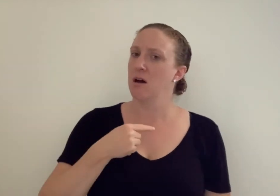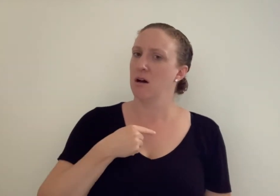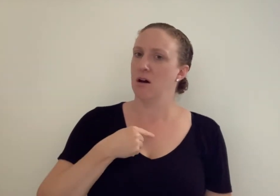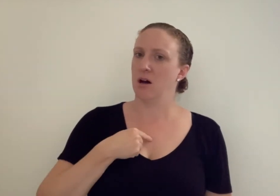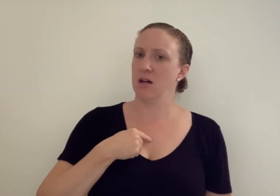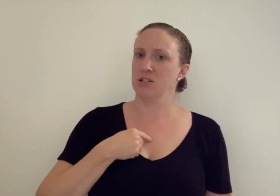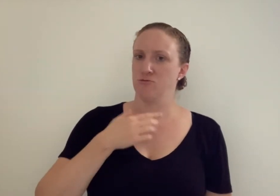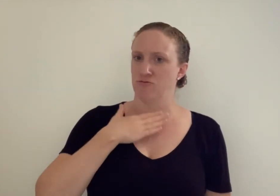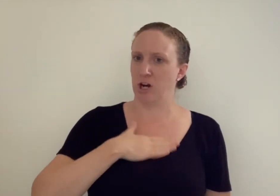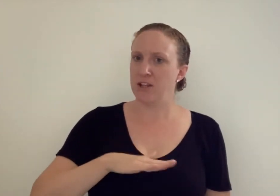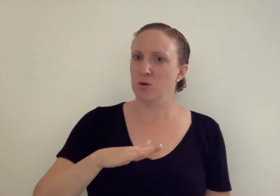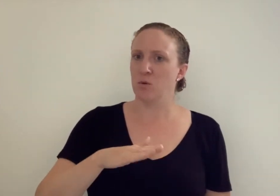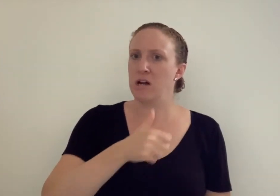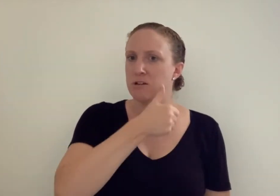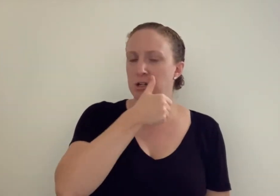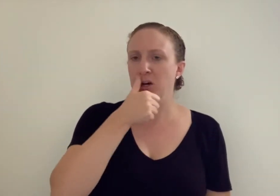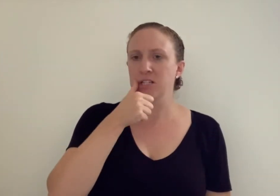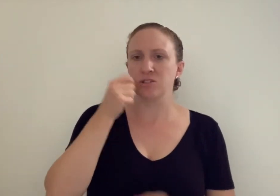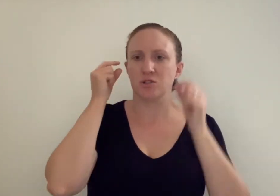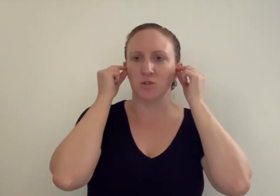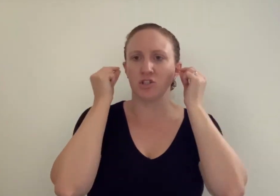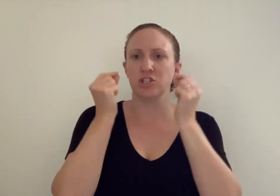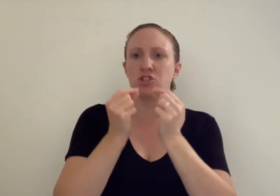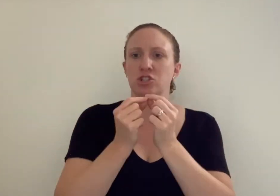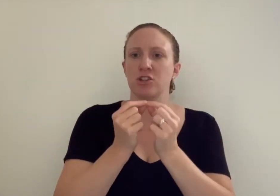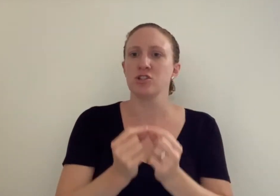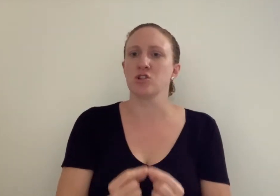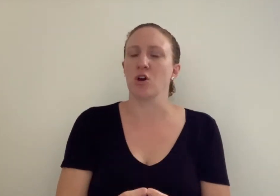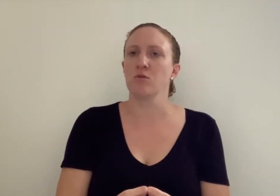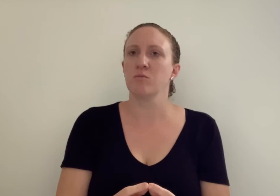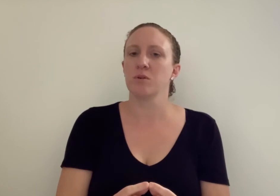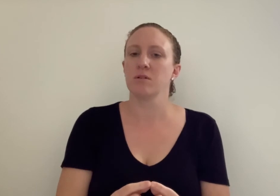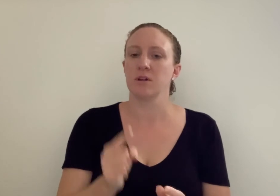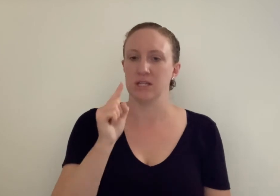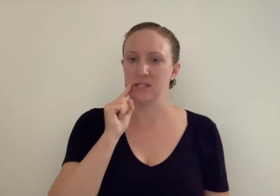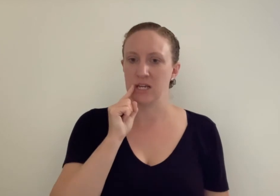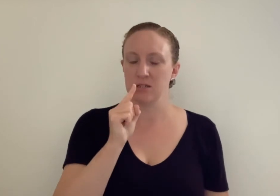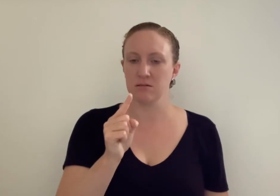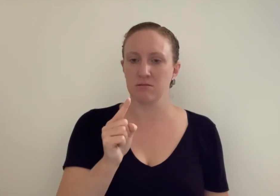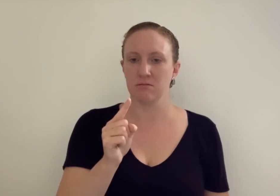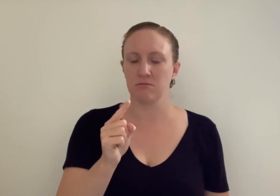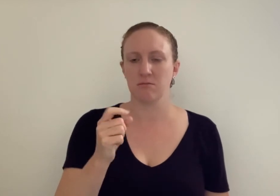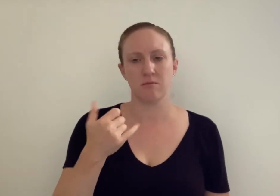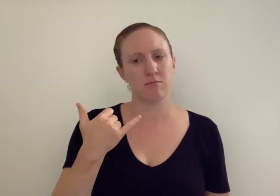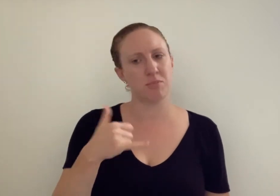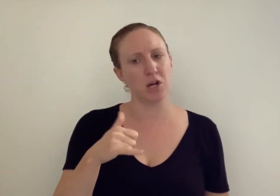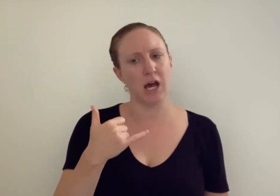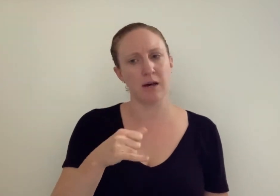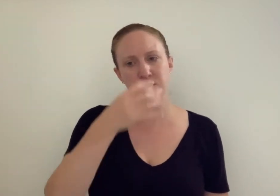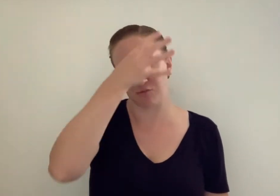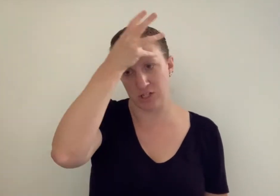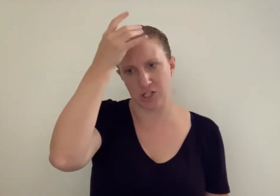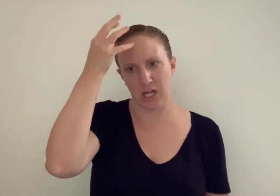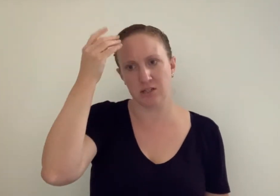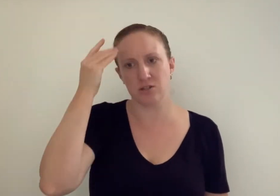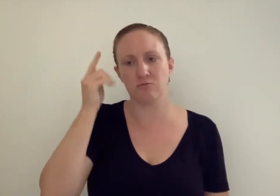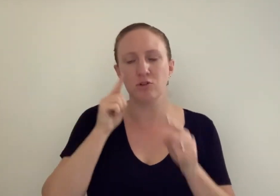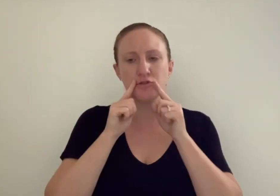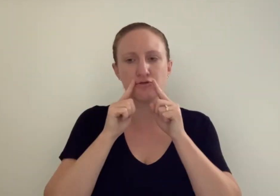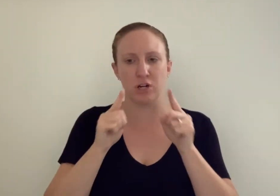I'd rather wear a nice twisty stethoscope, he said. Perhaps, Princess, you'll train